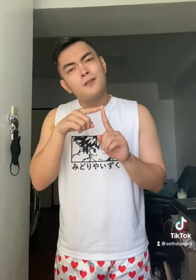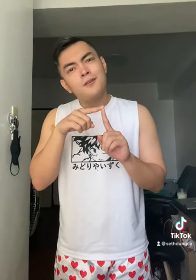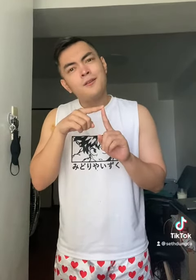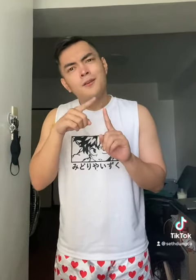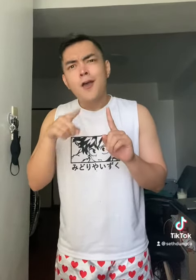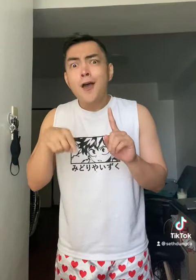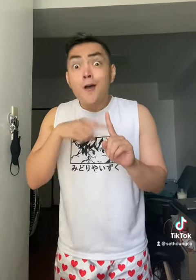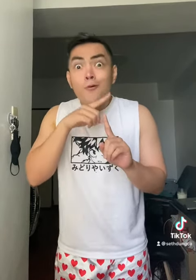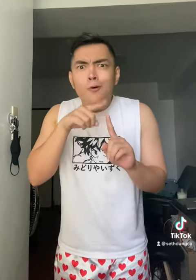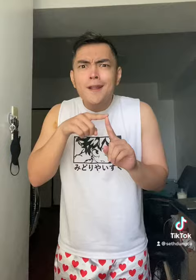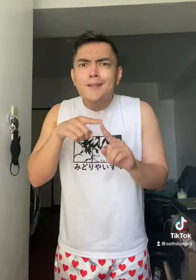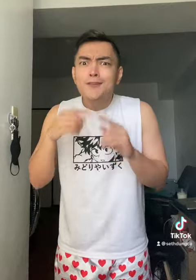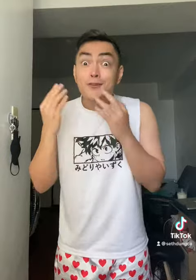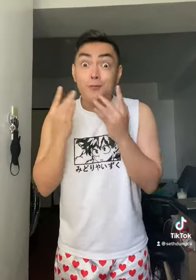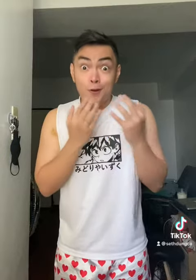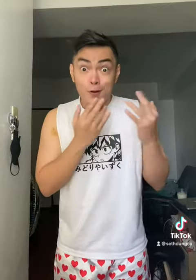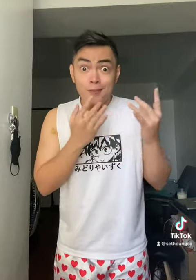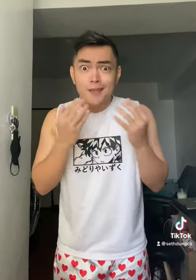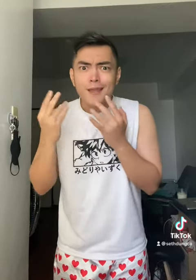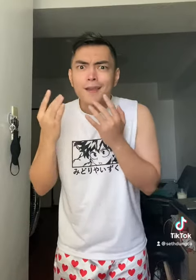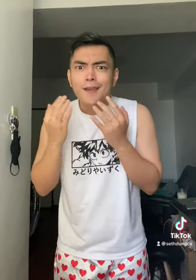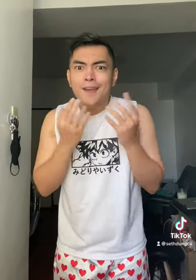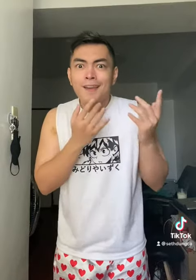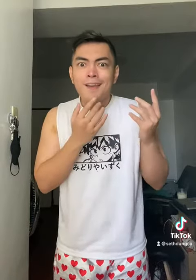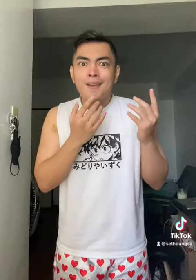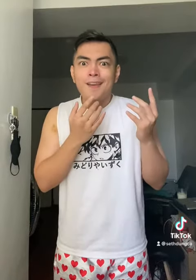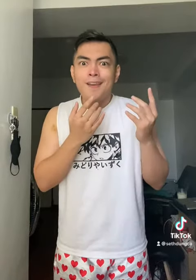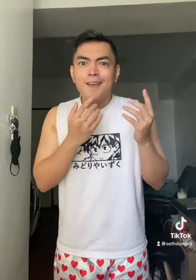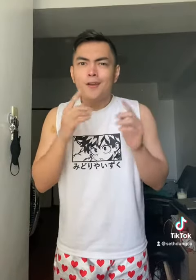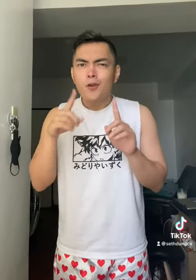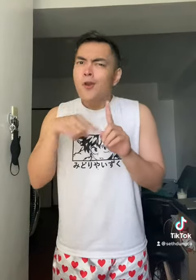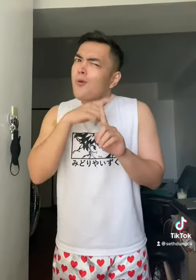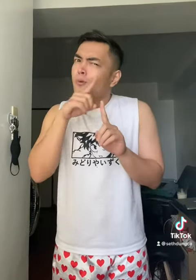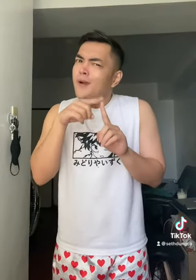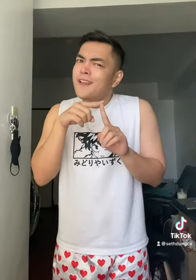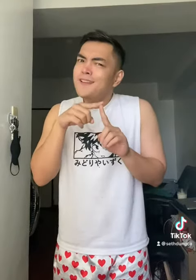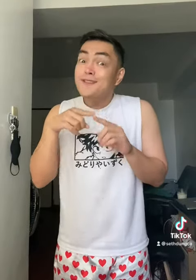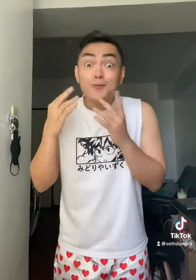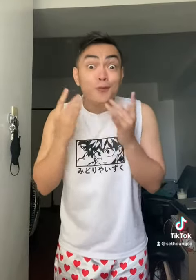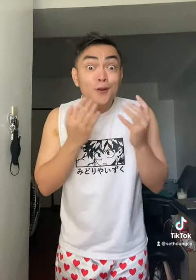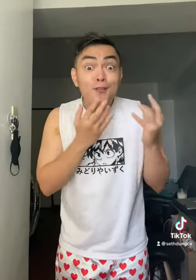When is your birthday? When is your birthday?